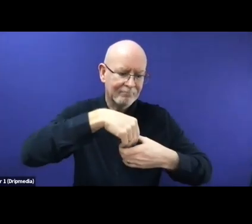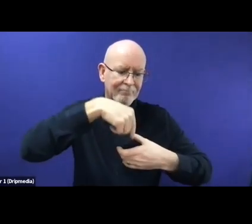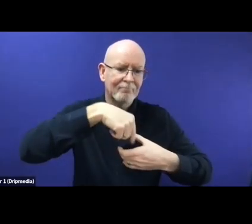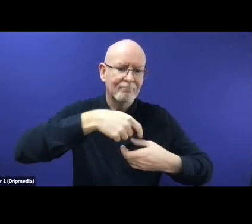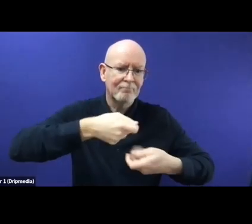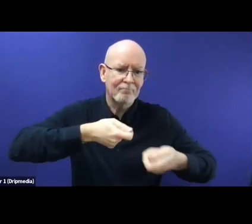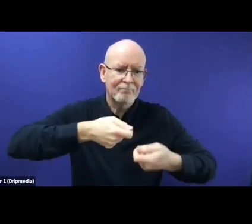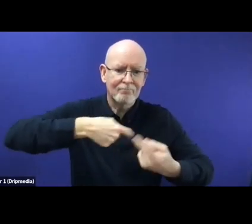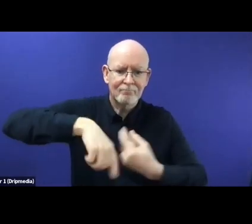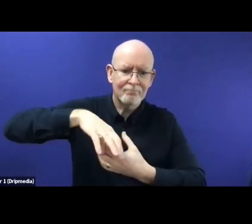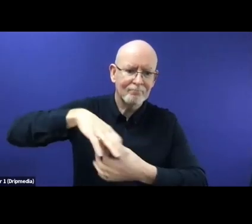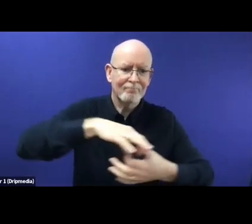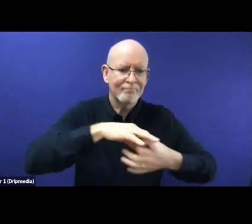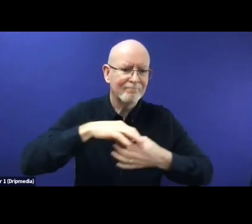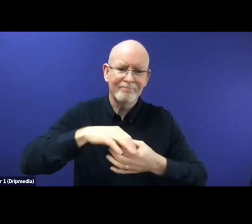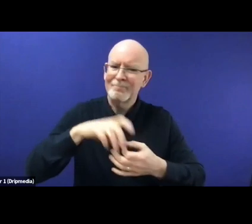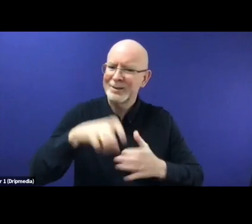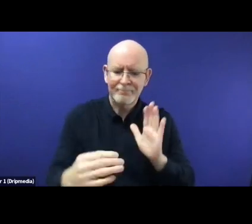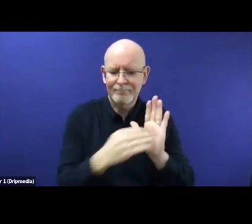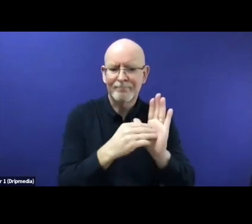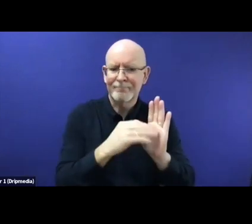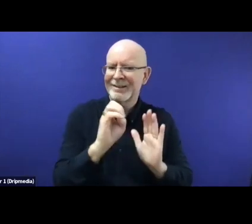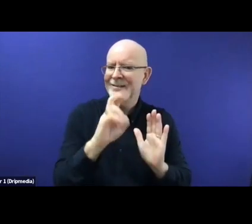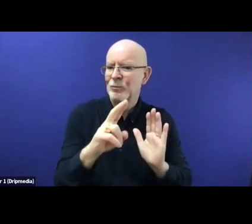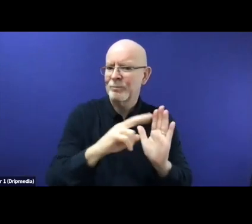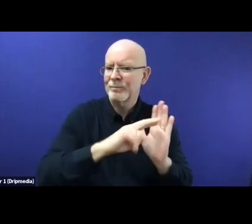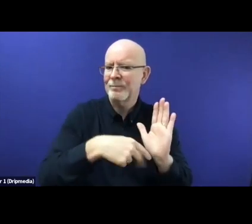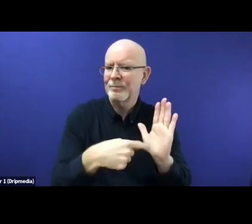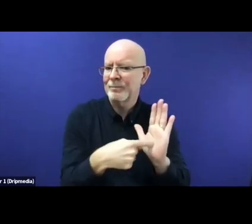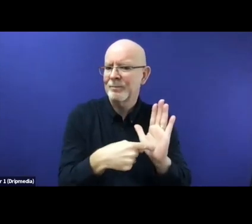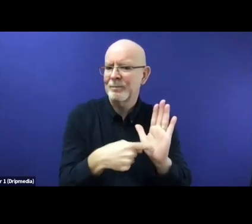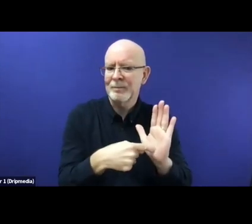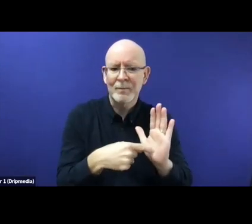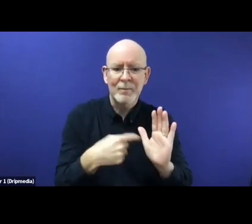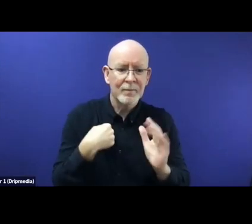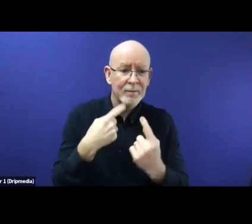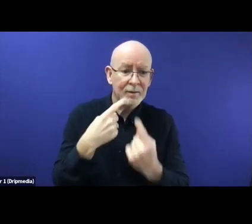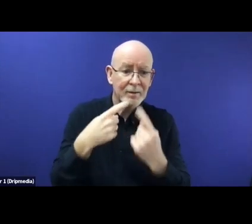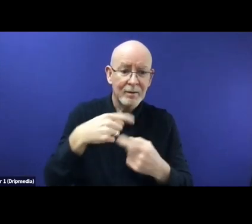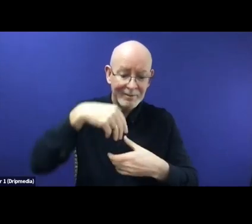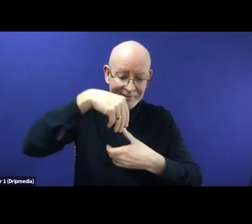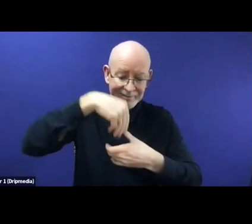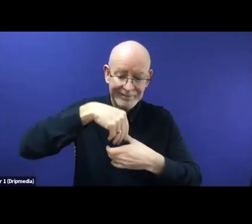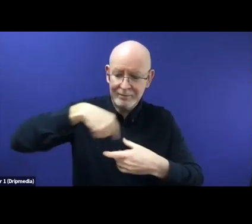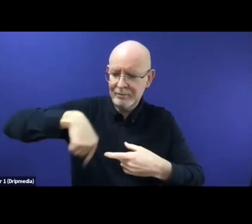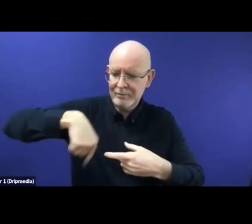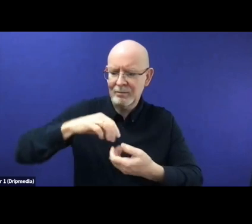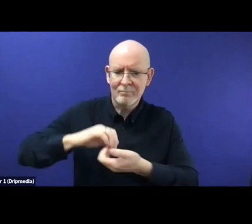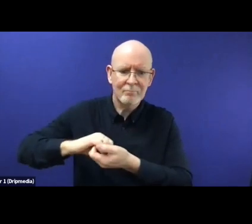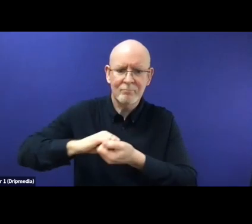to as third country solutions. In one way, the EU Pact is also alluding to